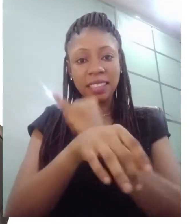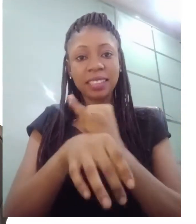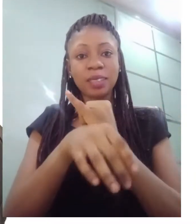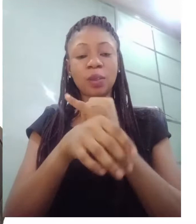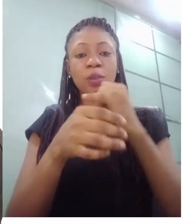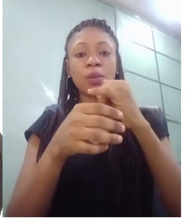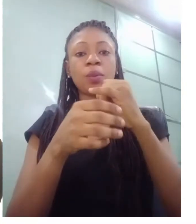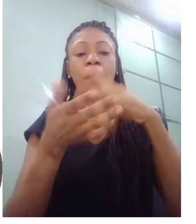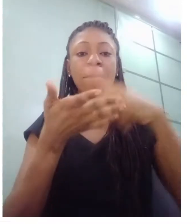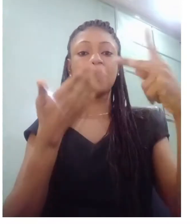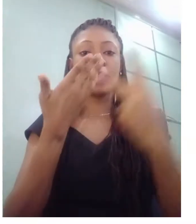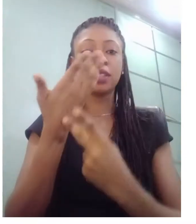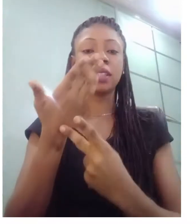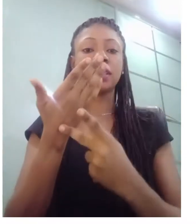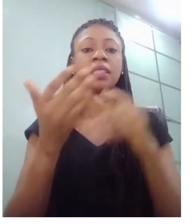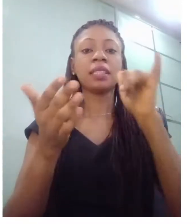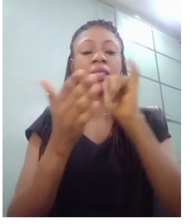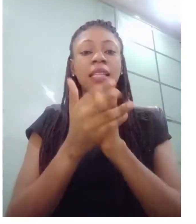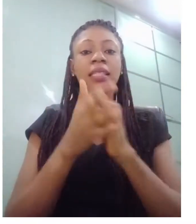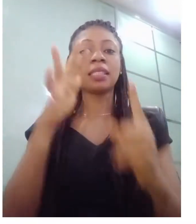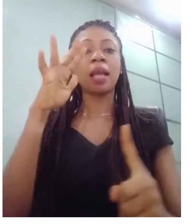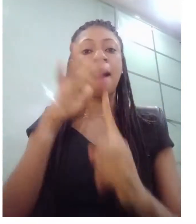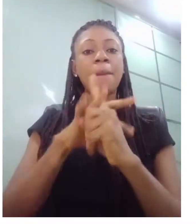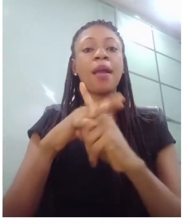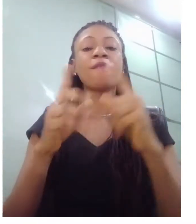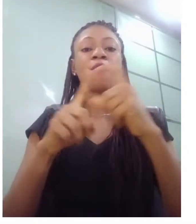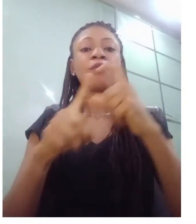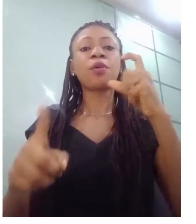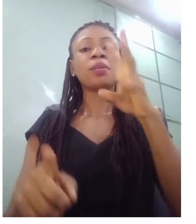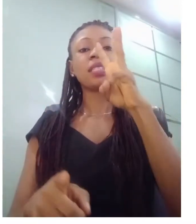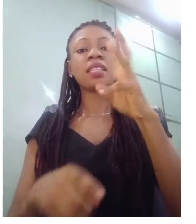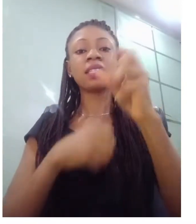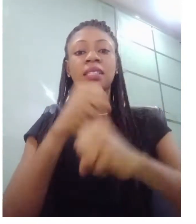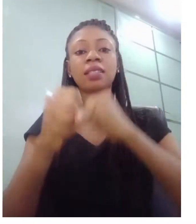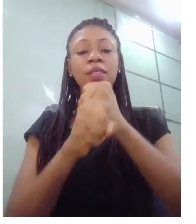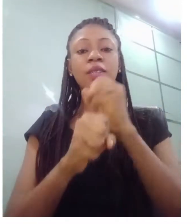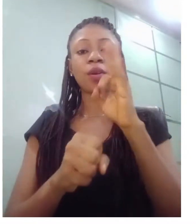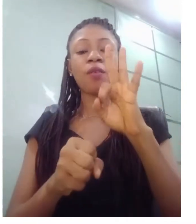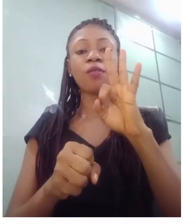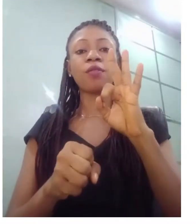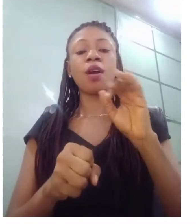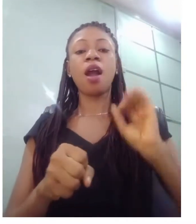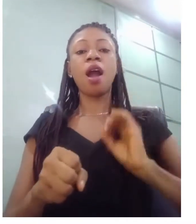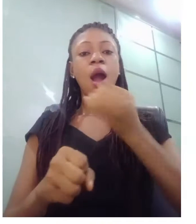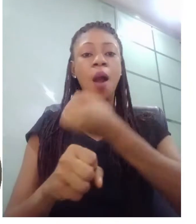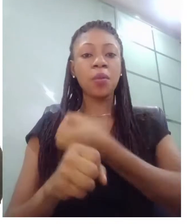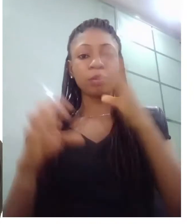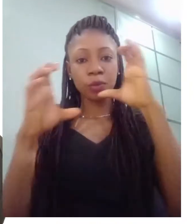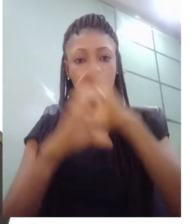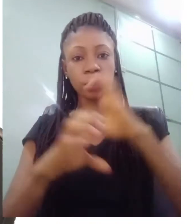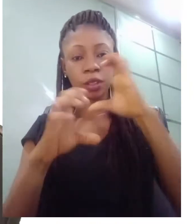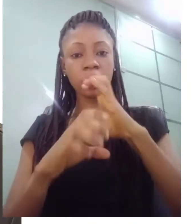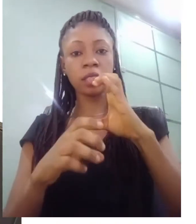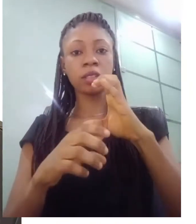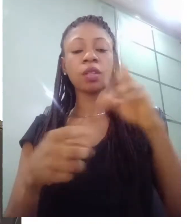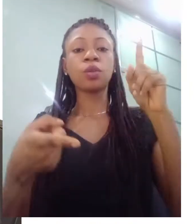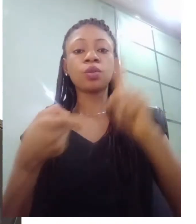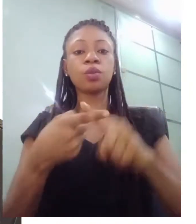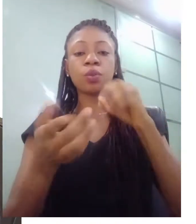of the six years of our research um documenting indigenous sign languages of african deaf communities